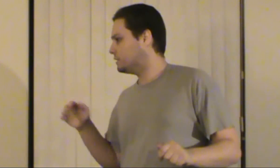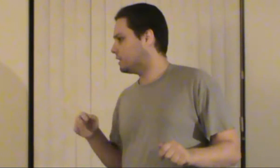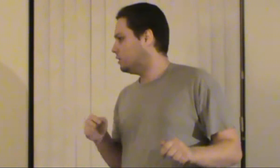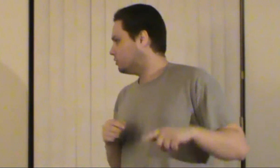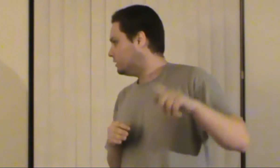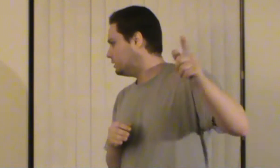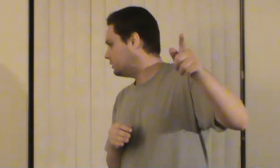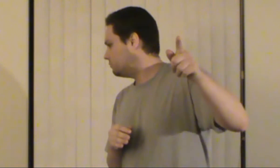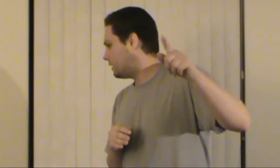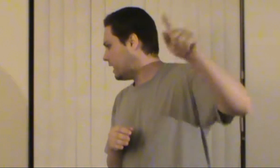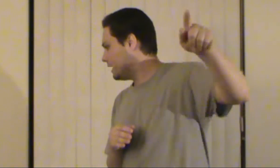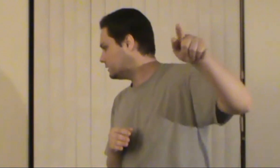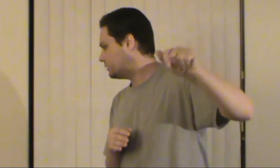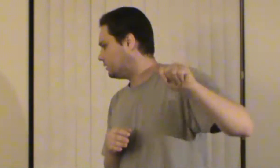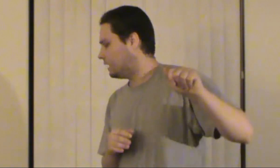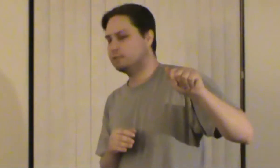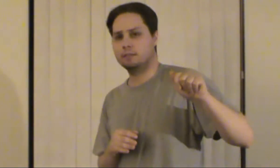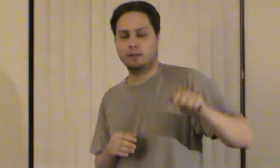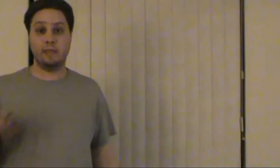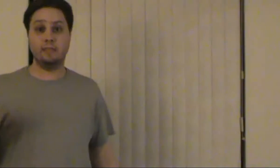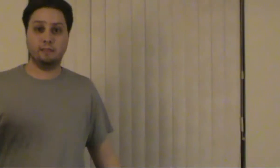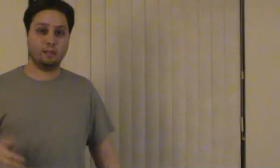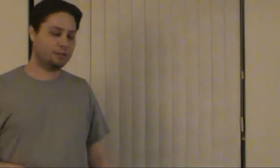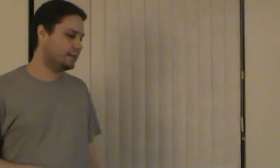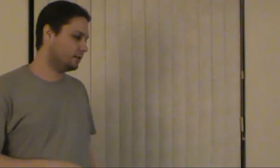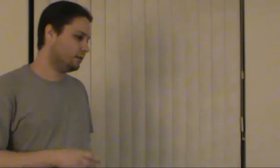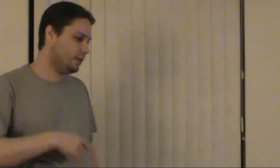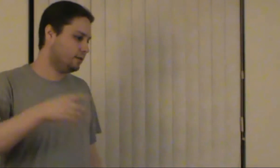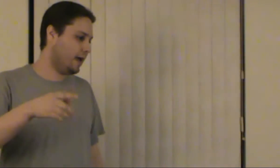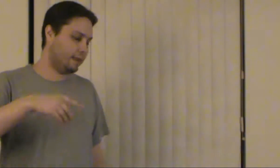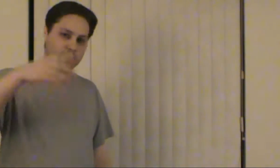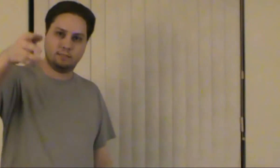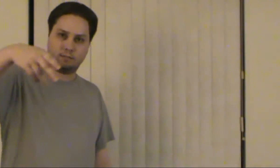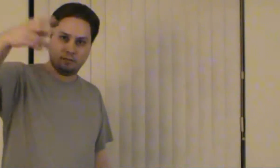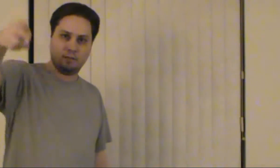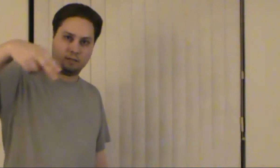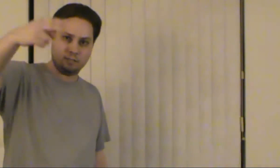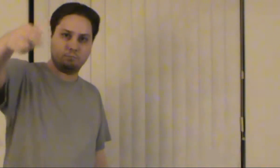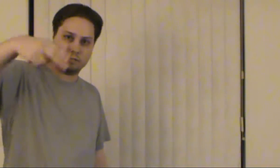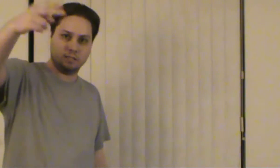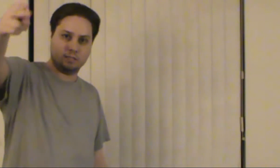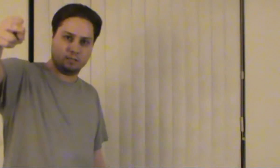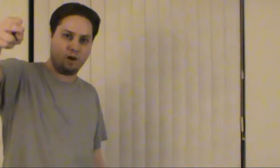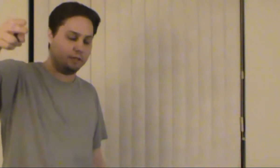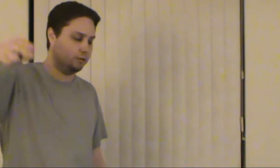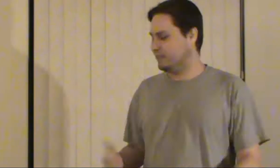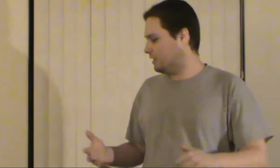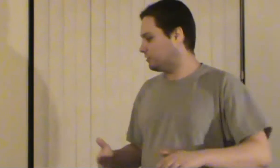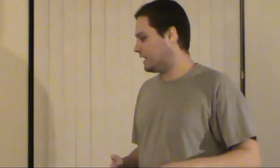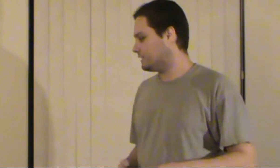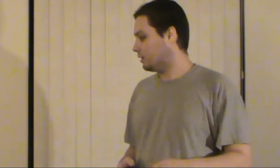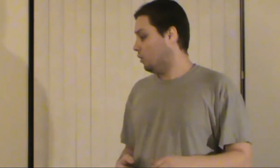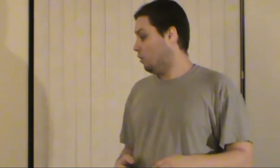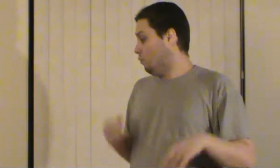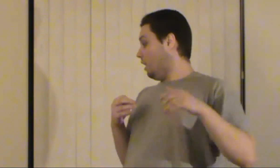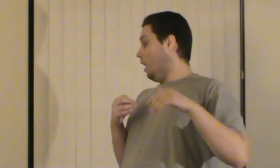talking like so that's that's and then the other guy's like yeah that's this person's his father the other guy's like what